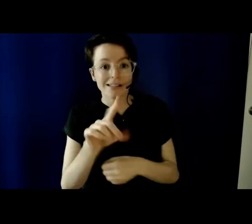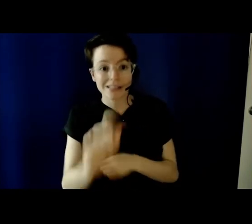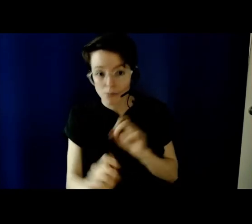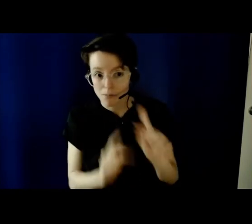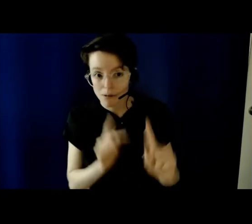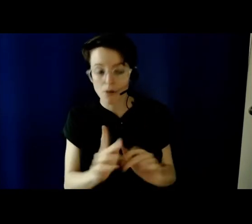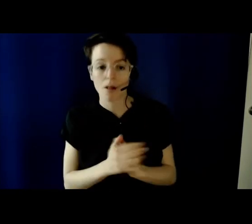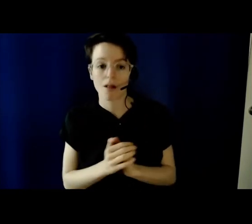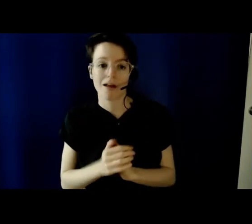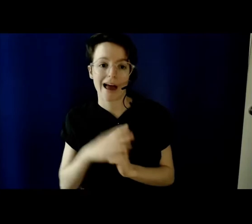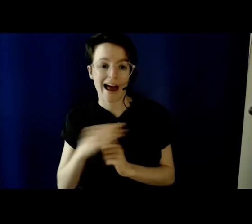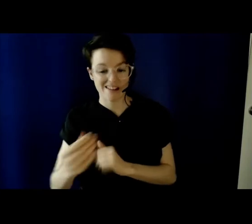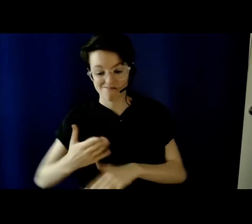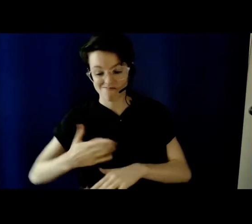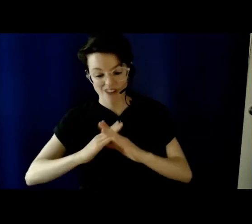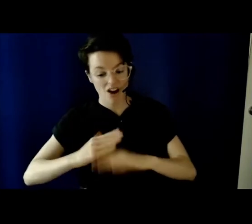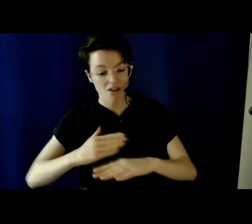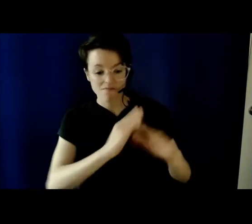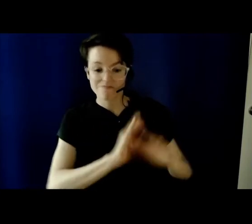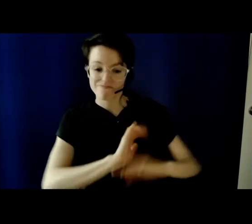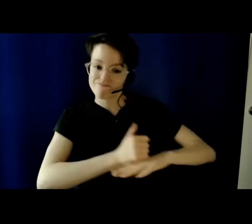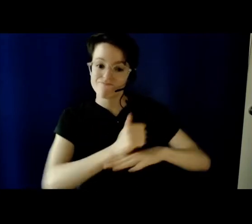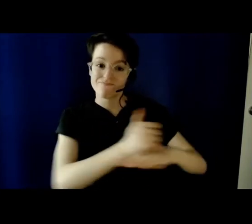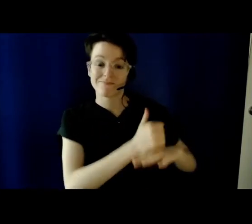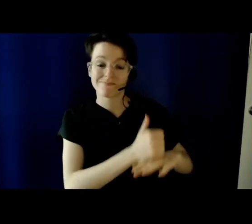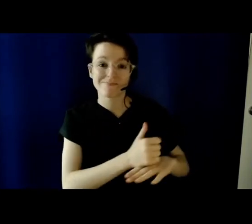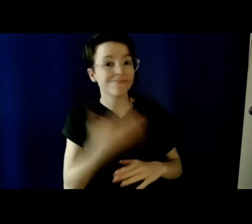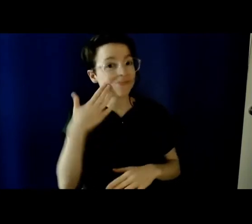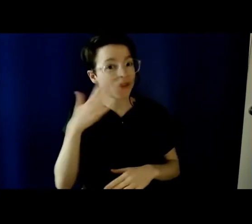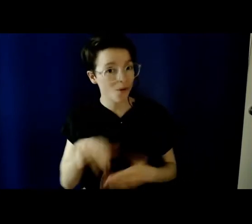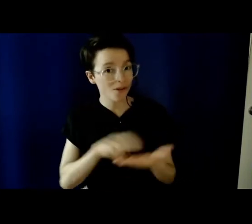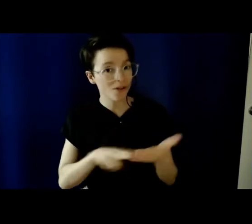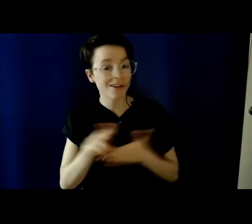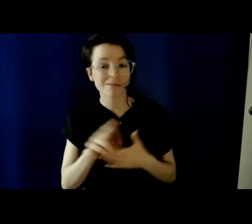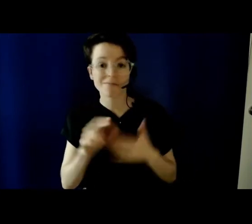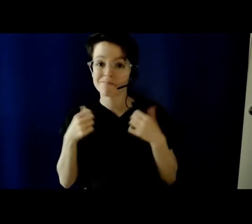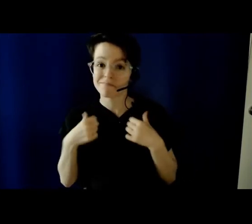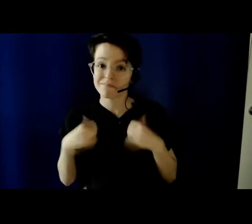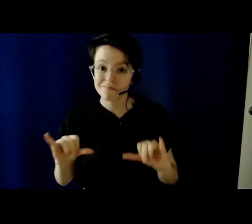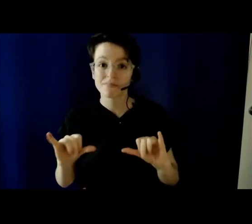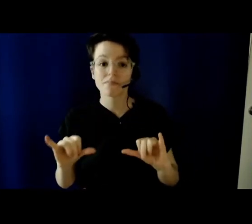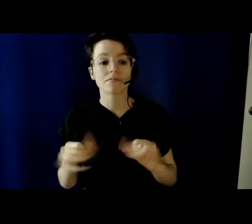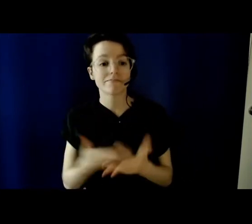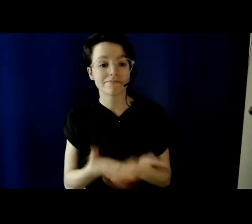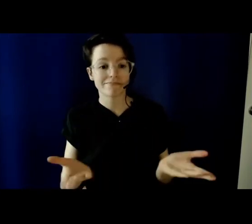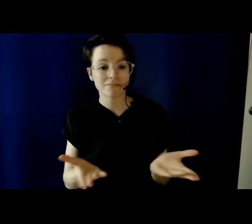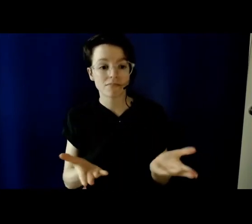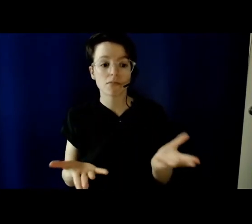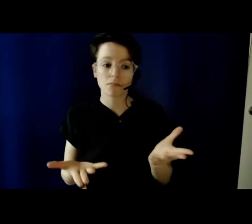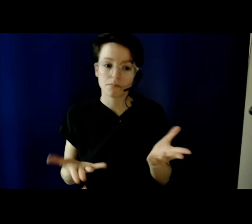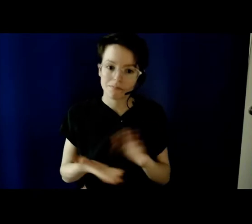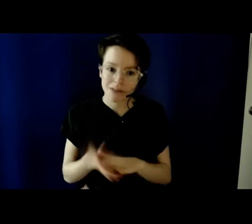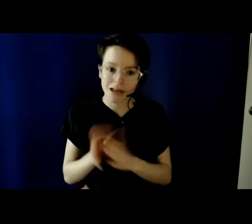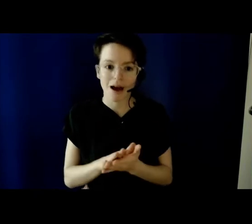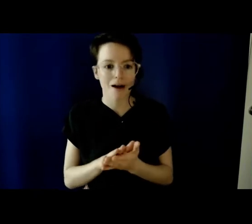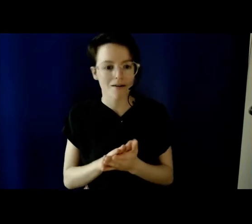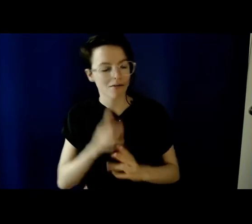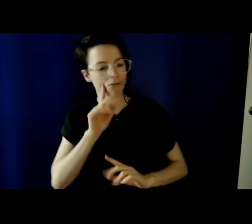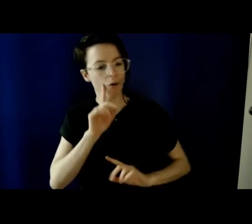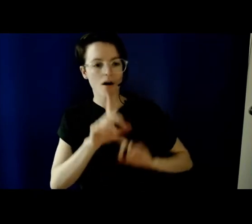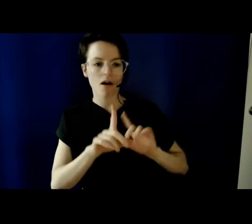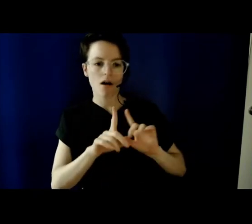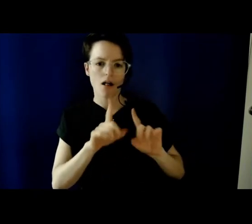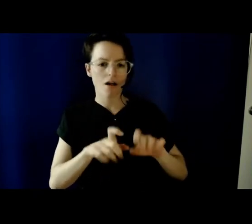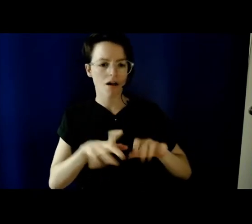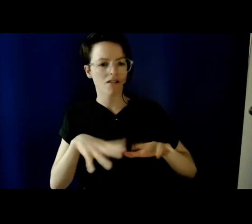universities continue to be spaces in which disabled people and Indigenous people are more often treated as objects of inquiry than